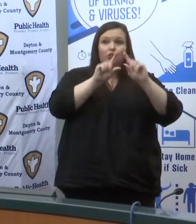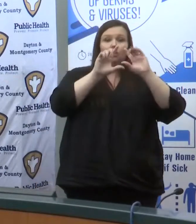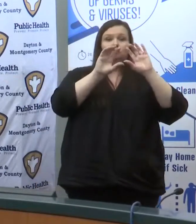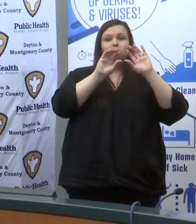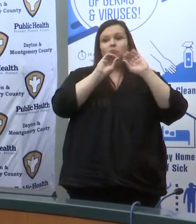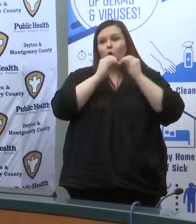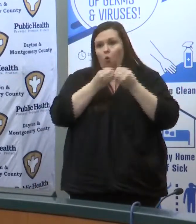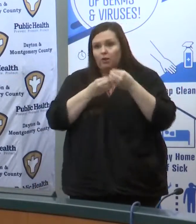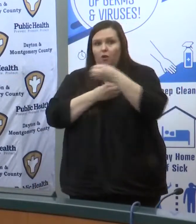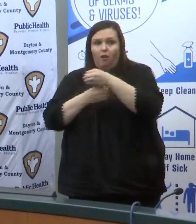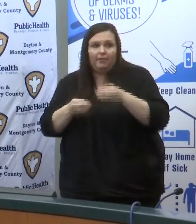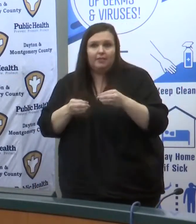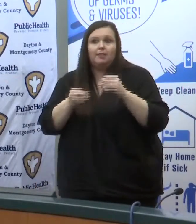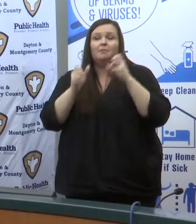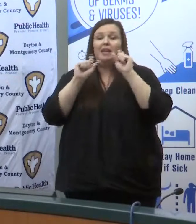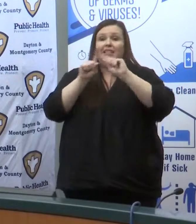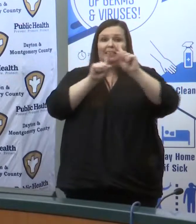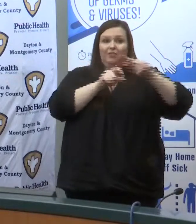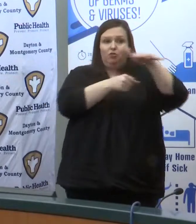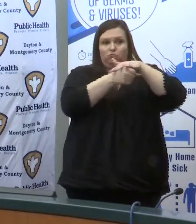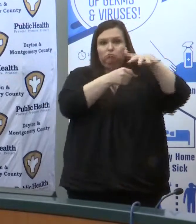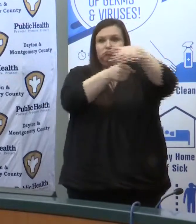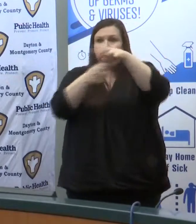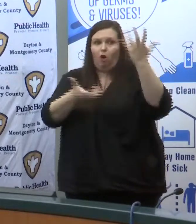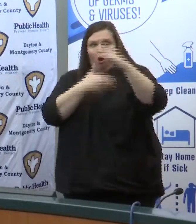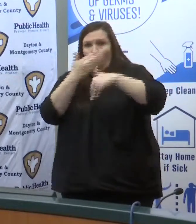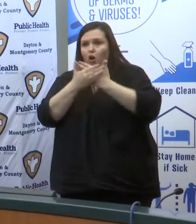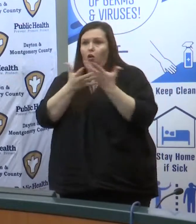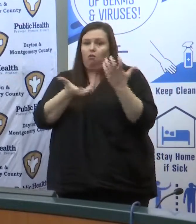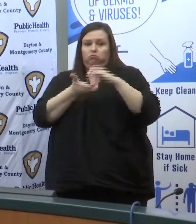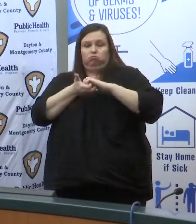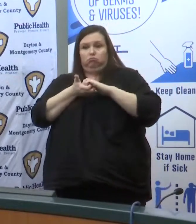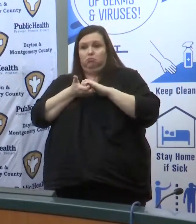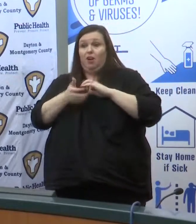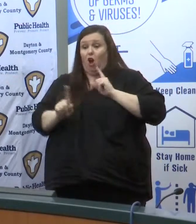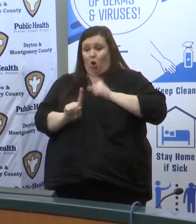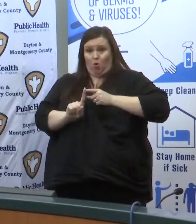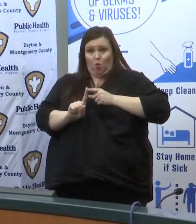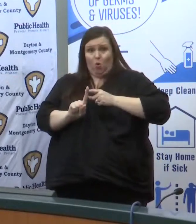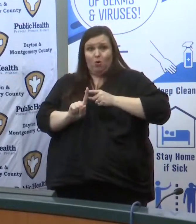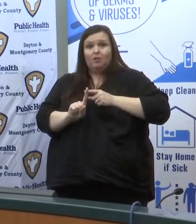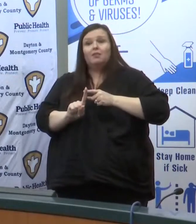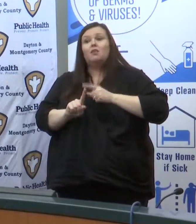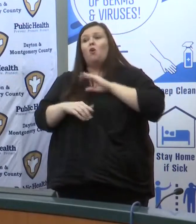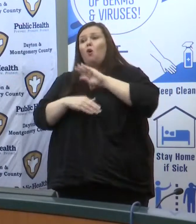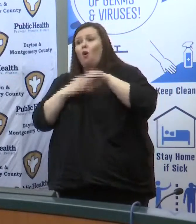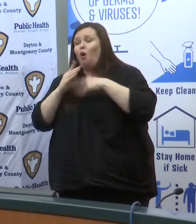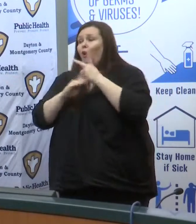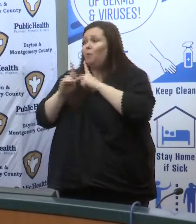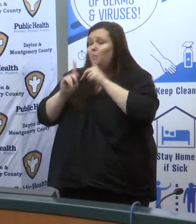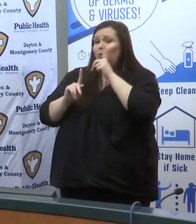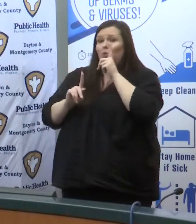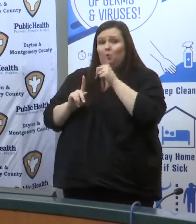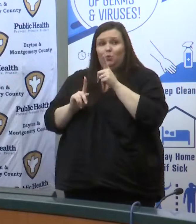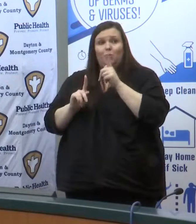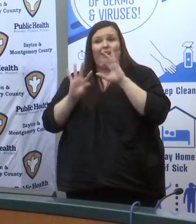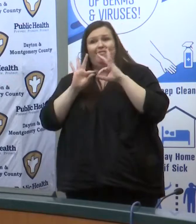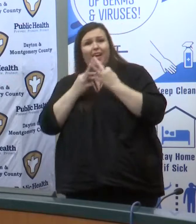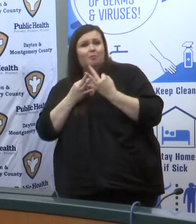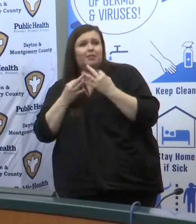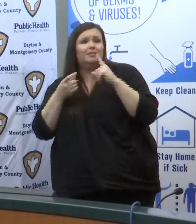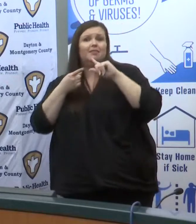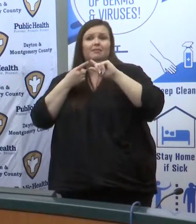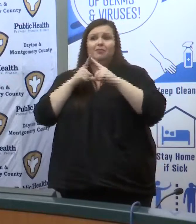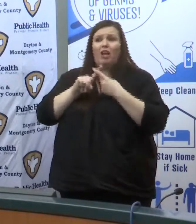at the core of this work though our purpose is to ensure the health and safety of individuals our families